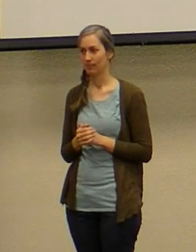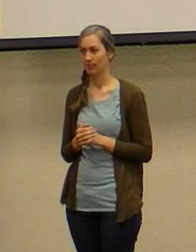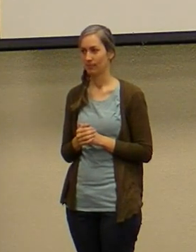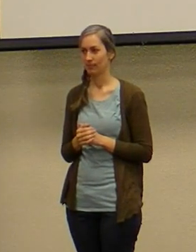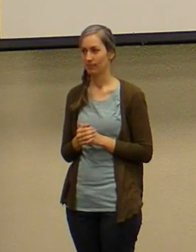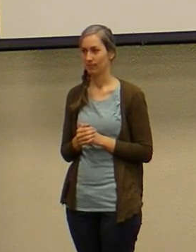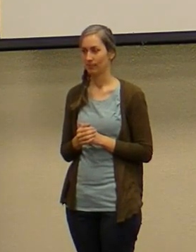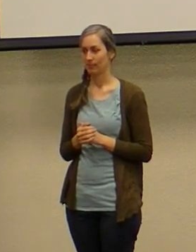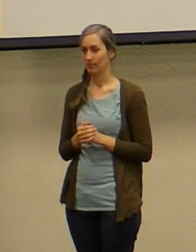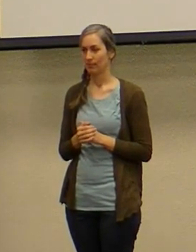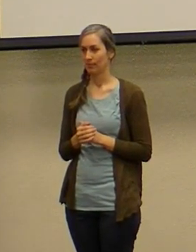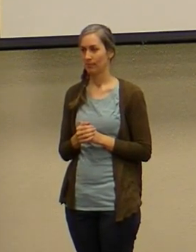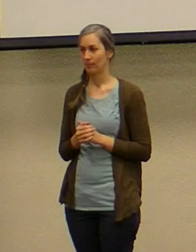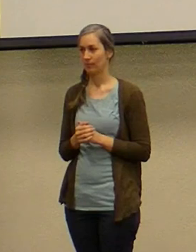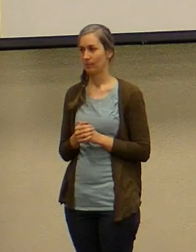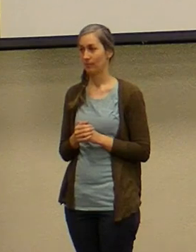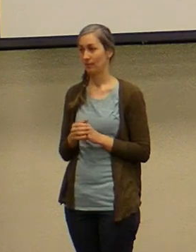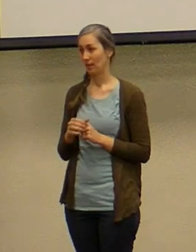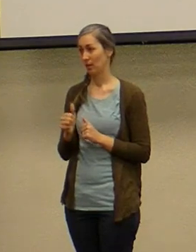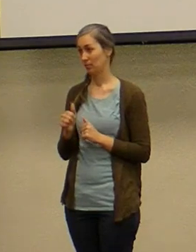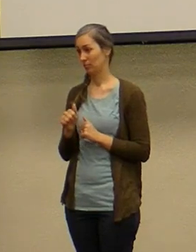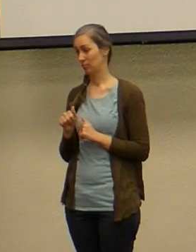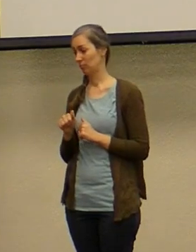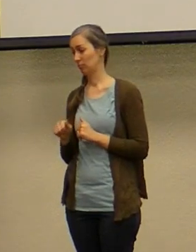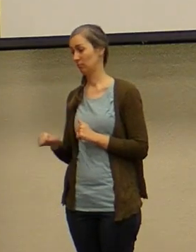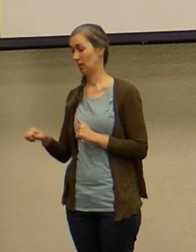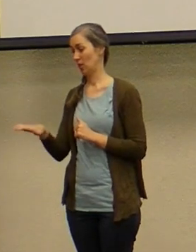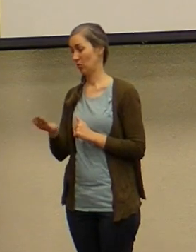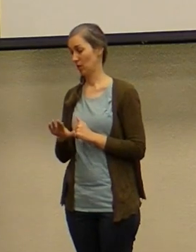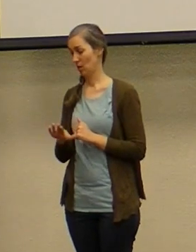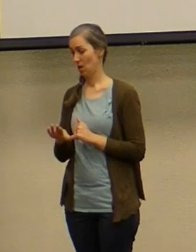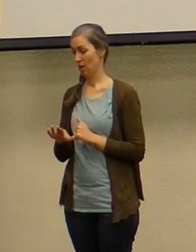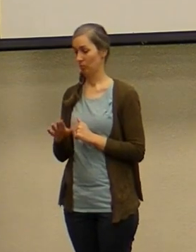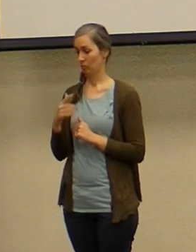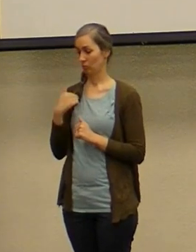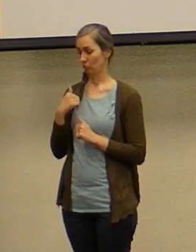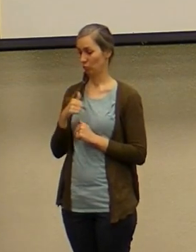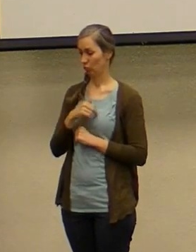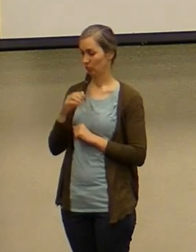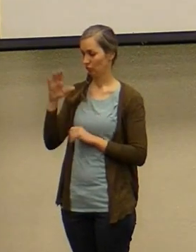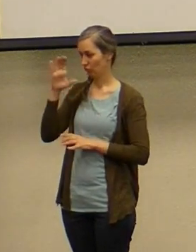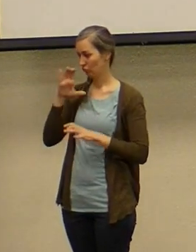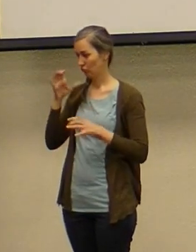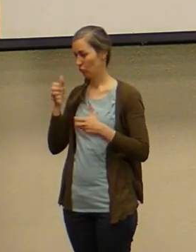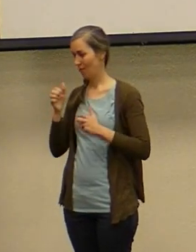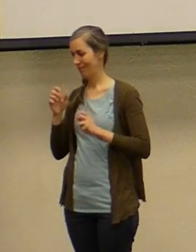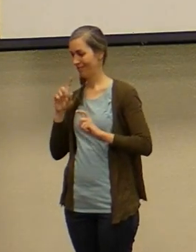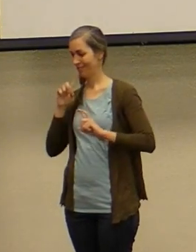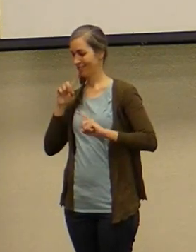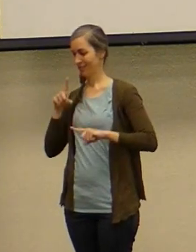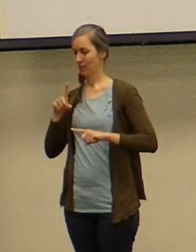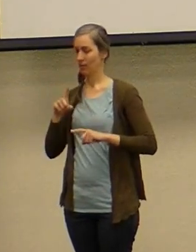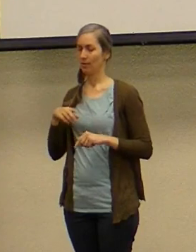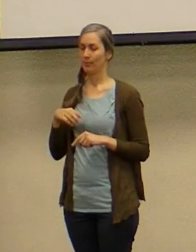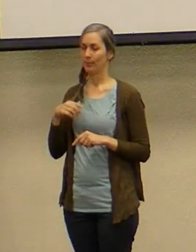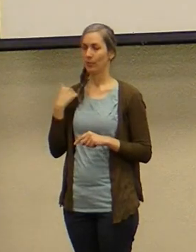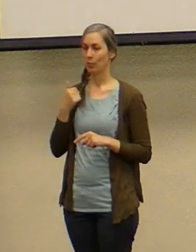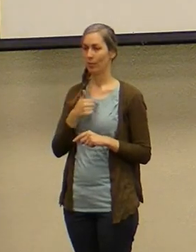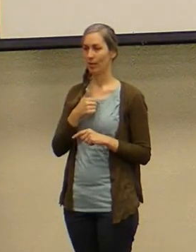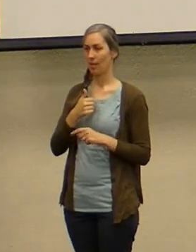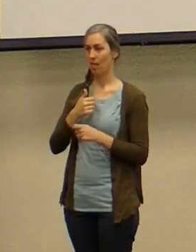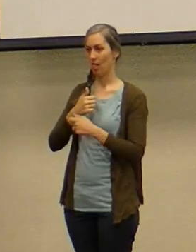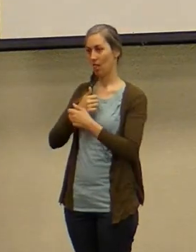the other one the other area that we that we go to to answer the questions we go to our loved ones and